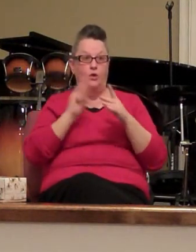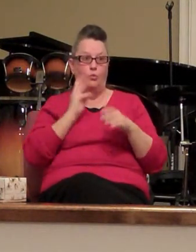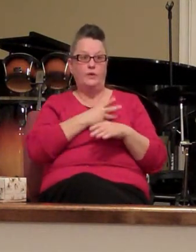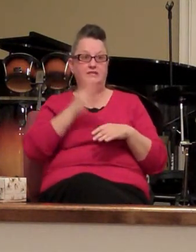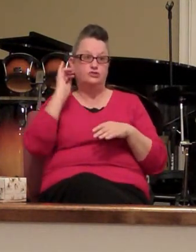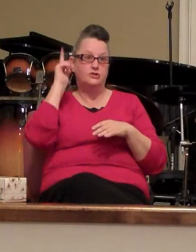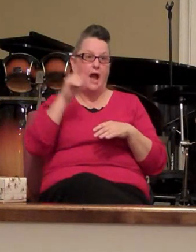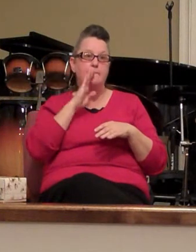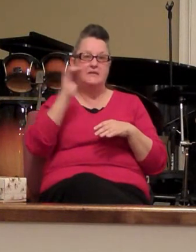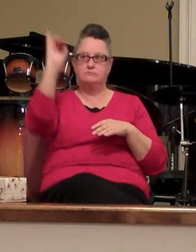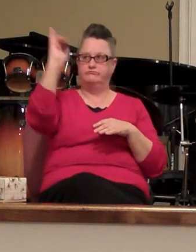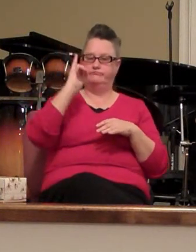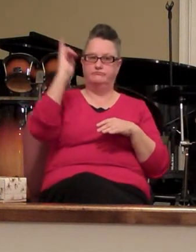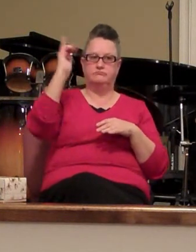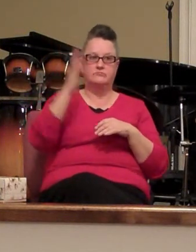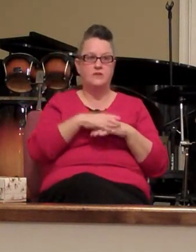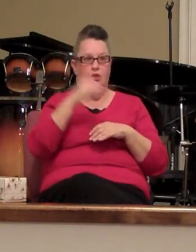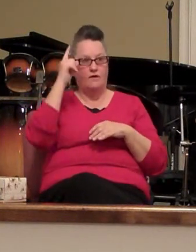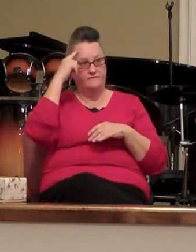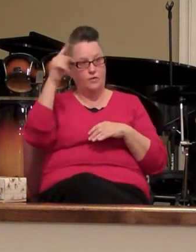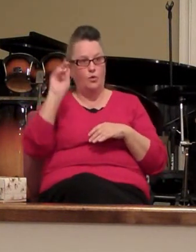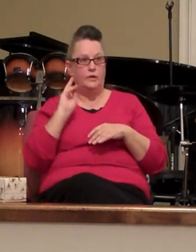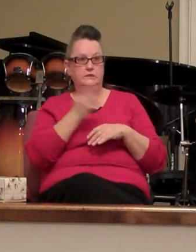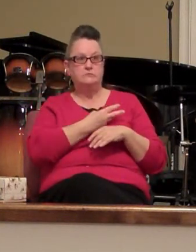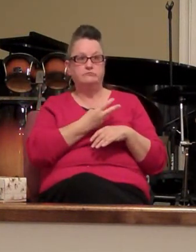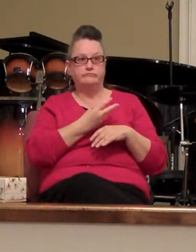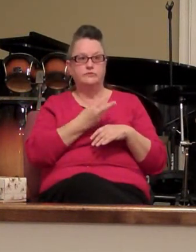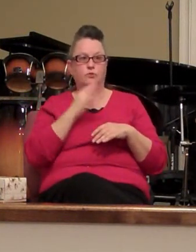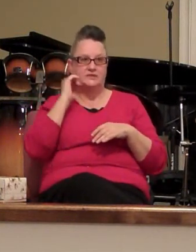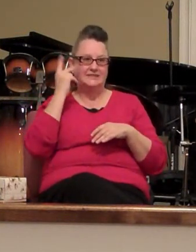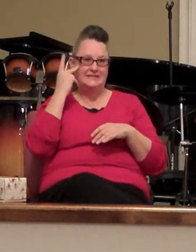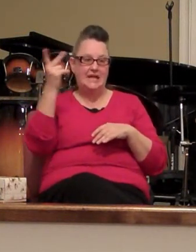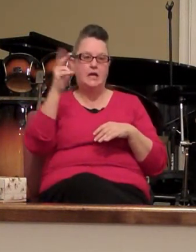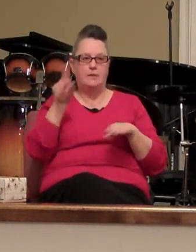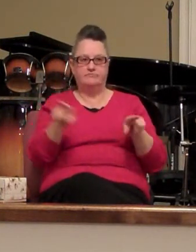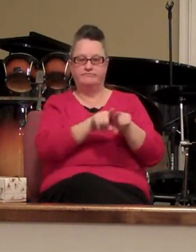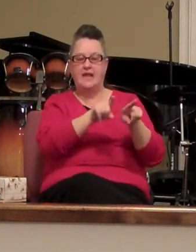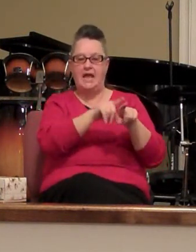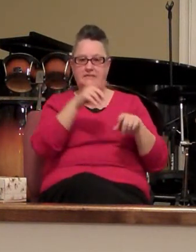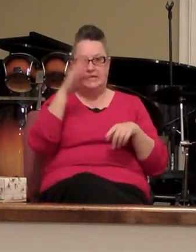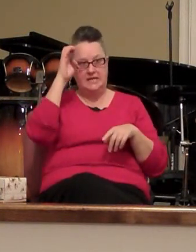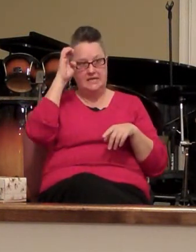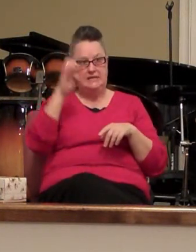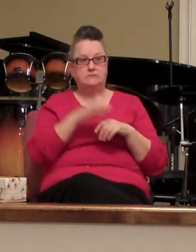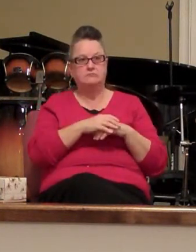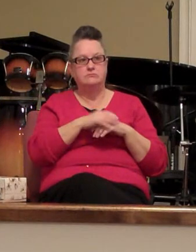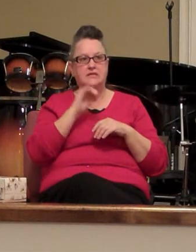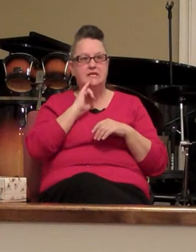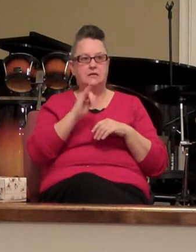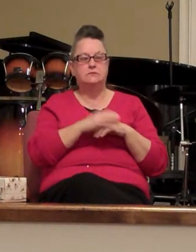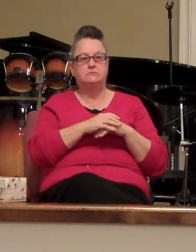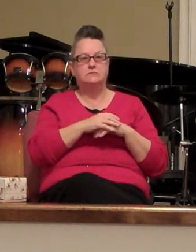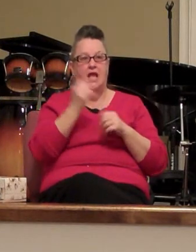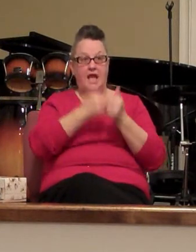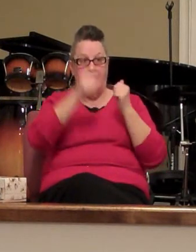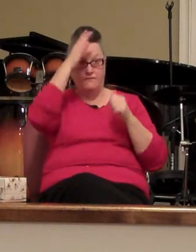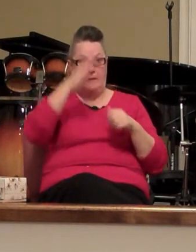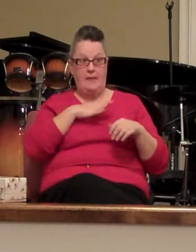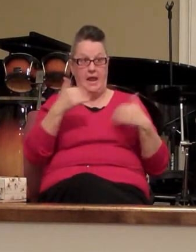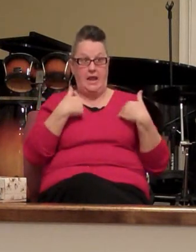like Him for we shall see Him as He is and every man that hath this hope in Him purifies himself